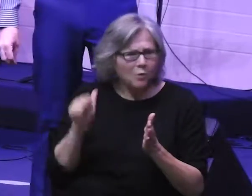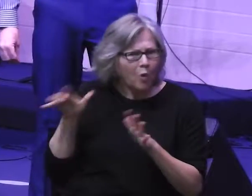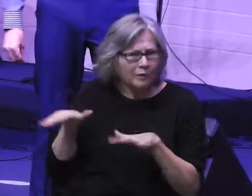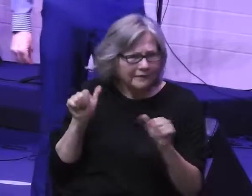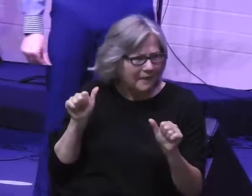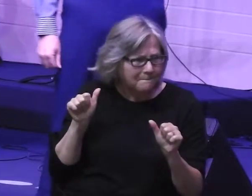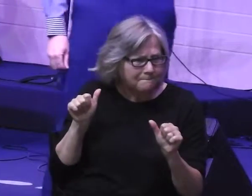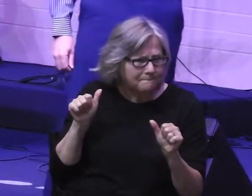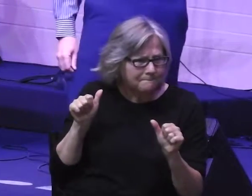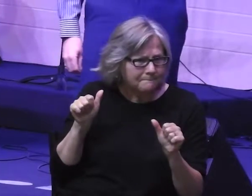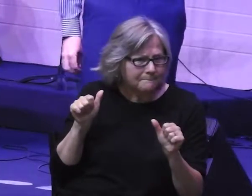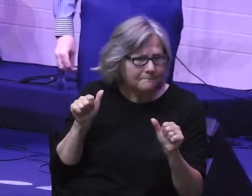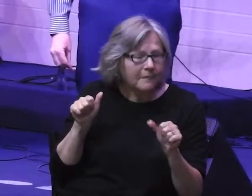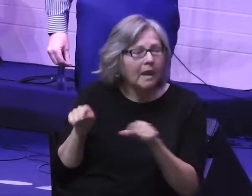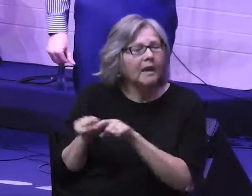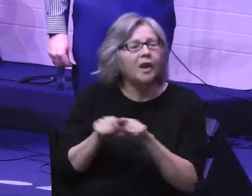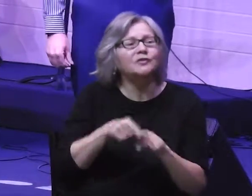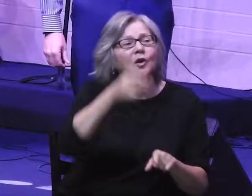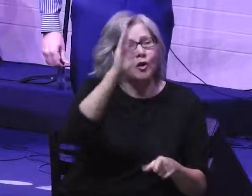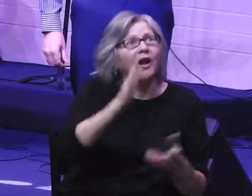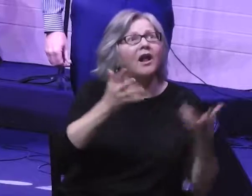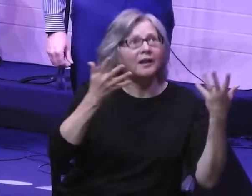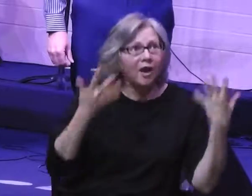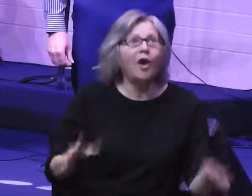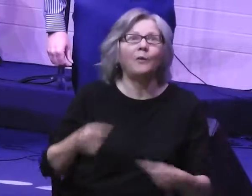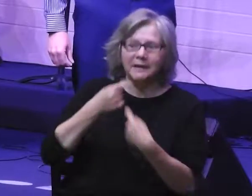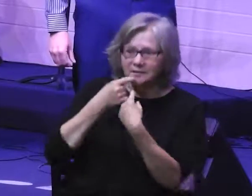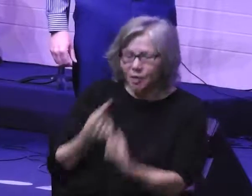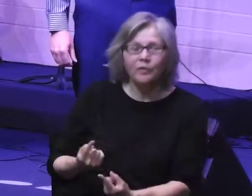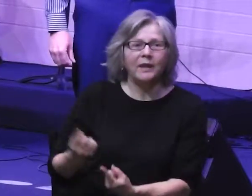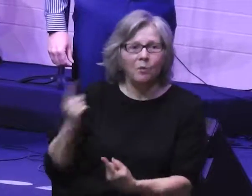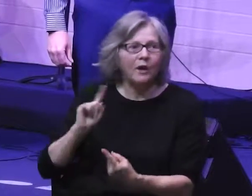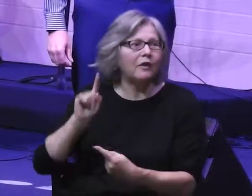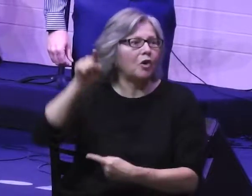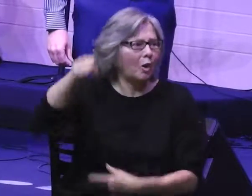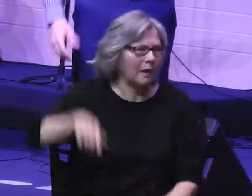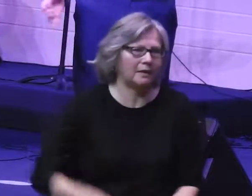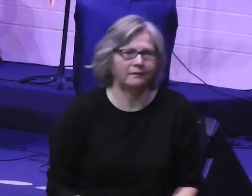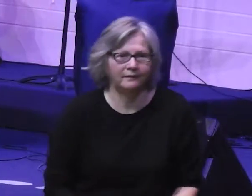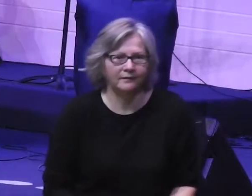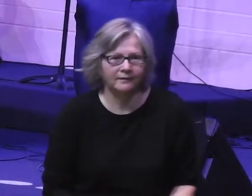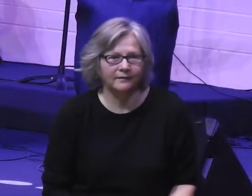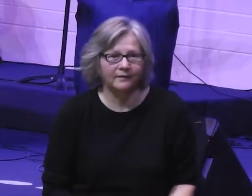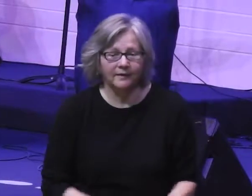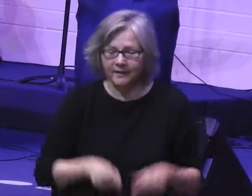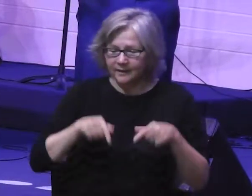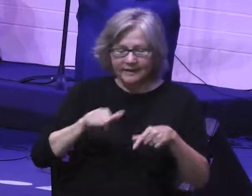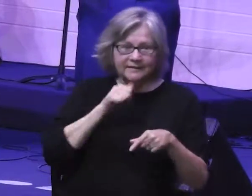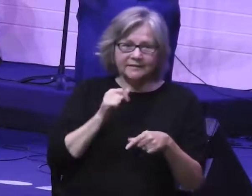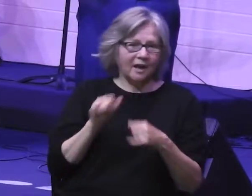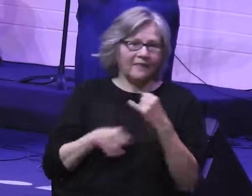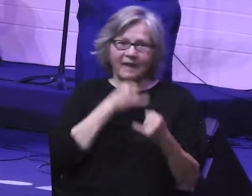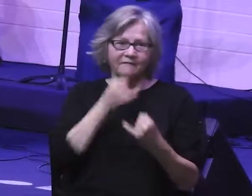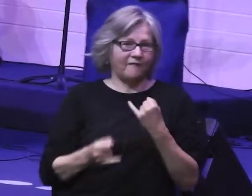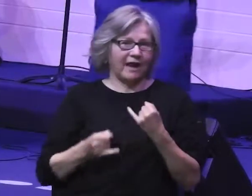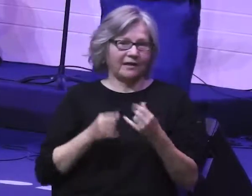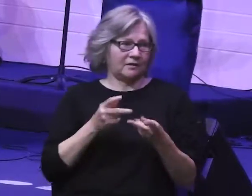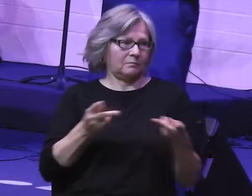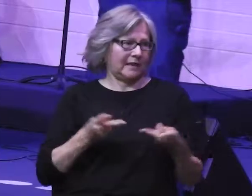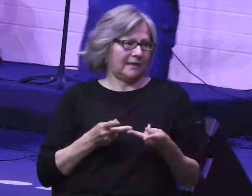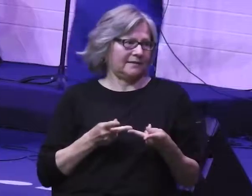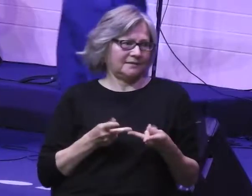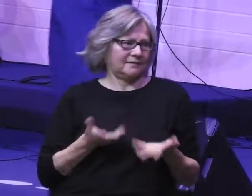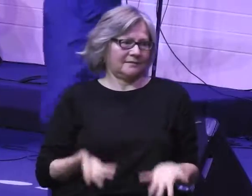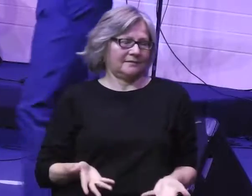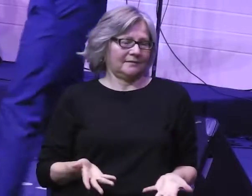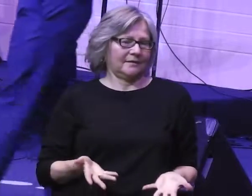leaving them. And besides that, God had already told them where they were going. This isn't the final stop. It's